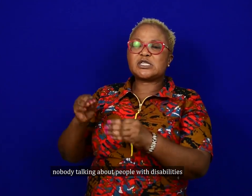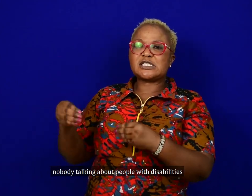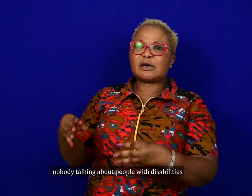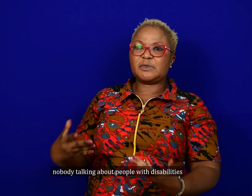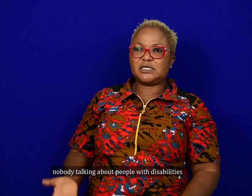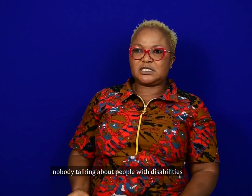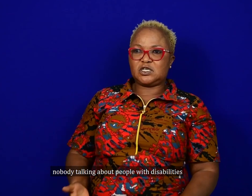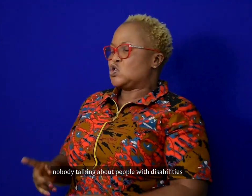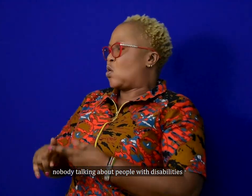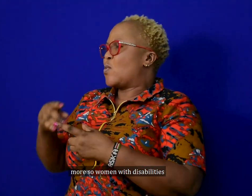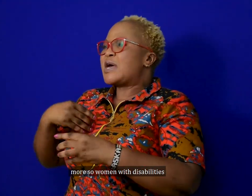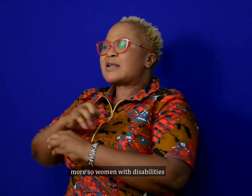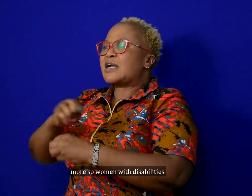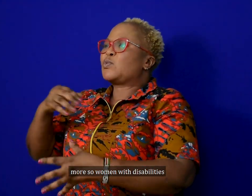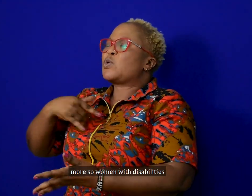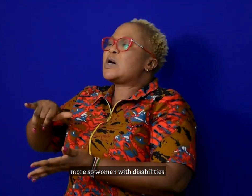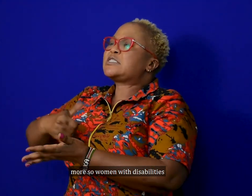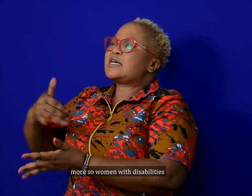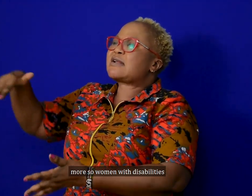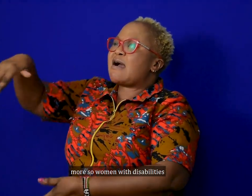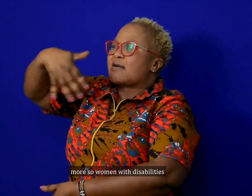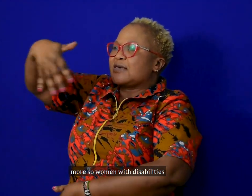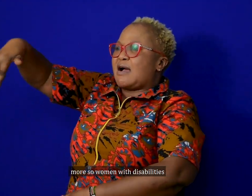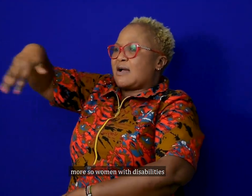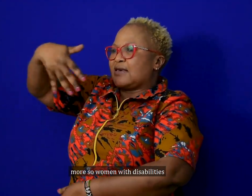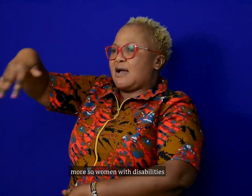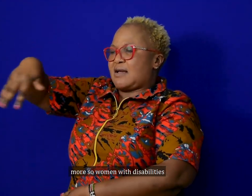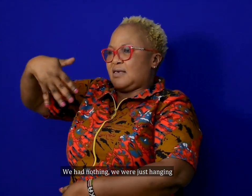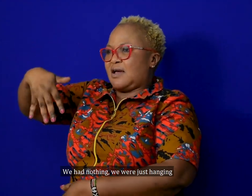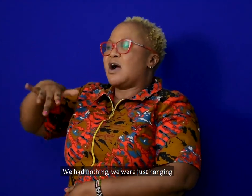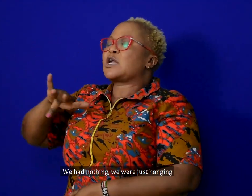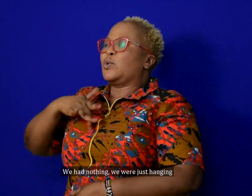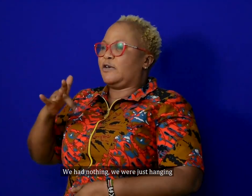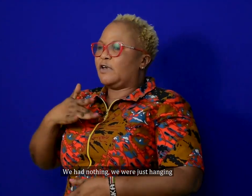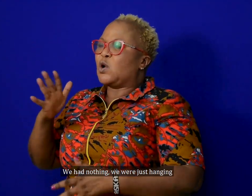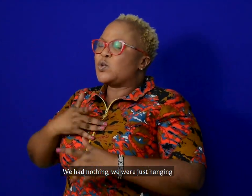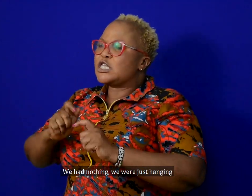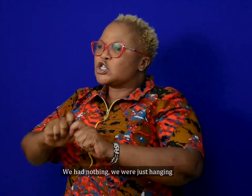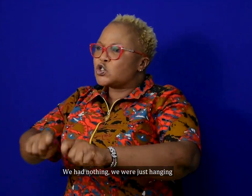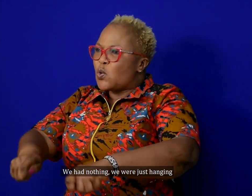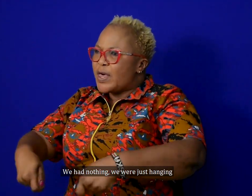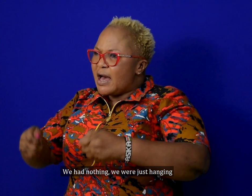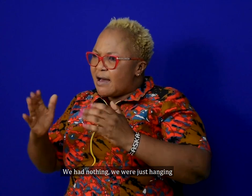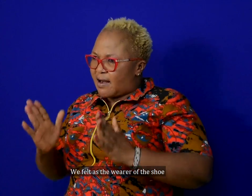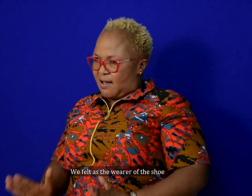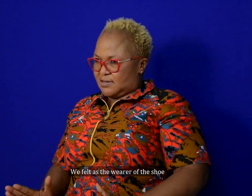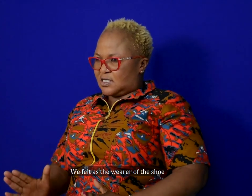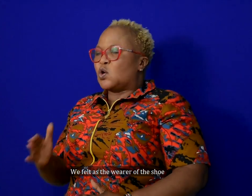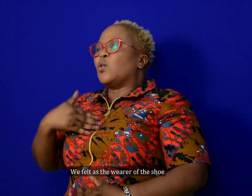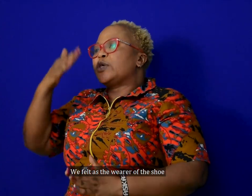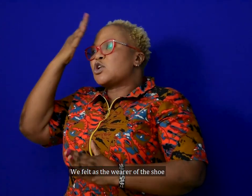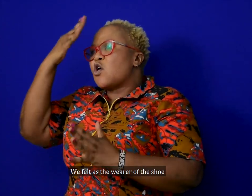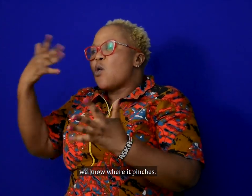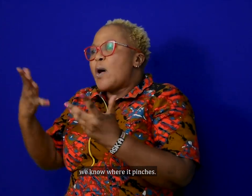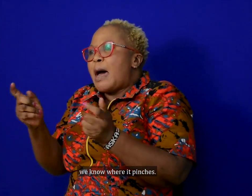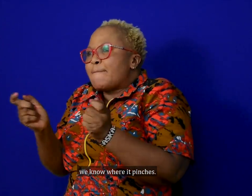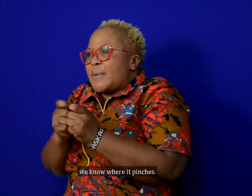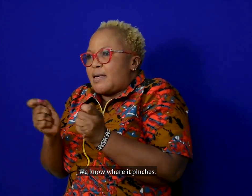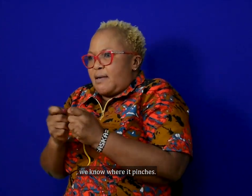disability, Moso women with disability. We had nothing, we were just hanging. We felt as the wearer of the shoe, we know where it